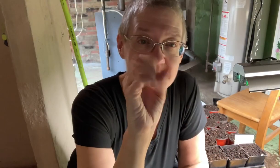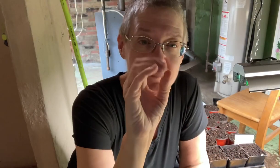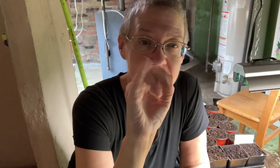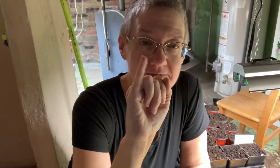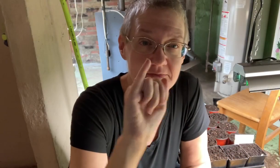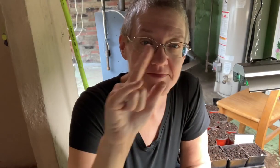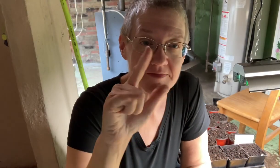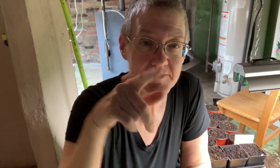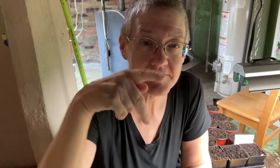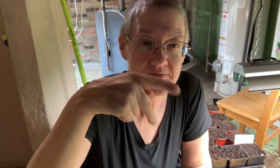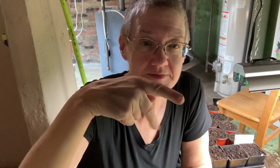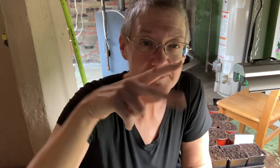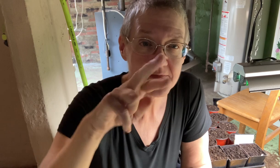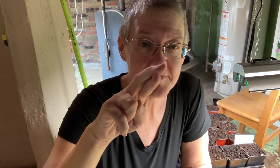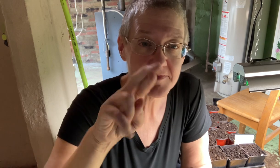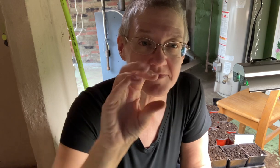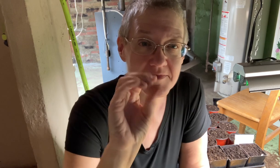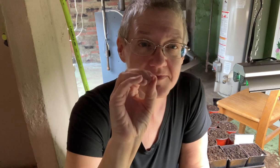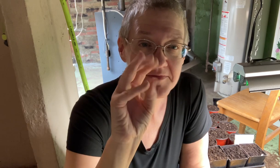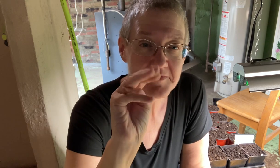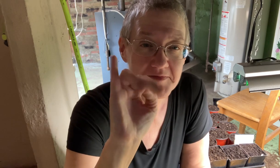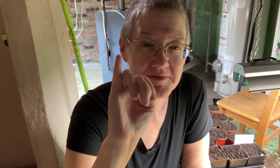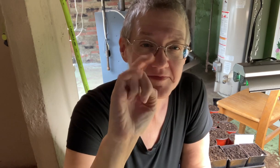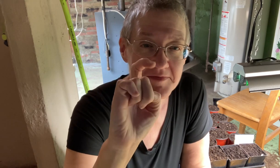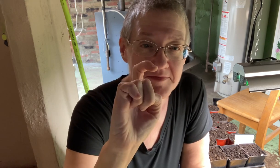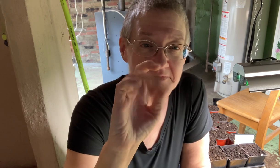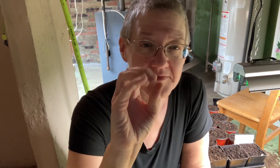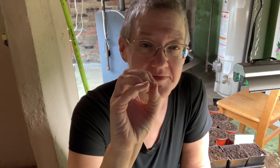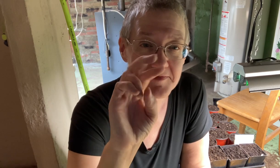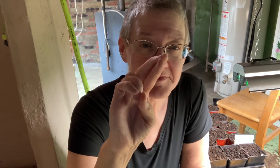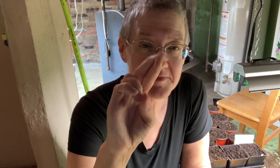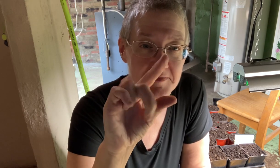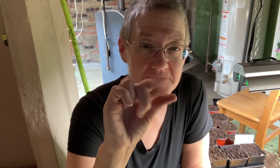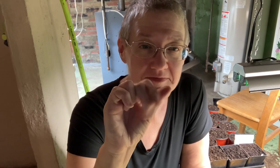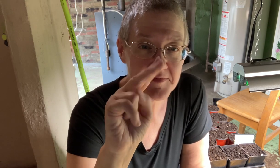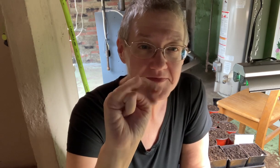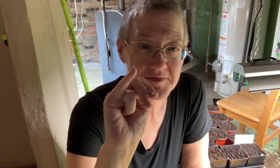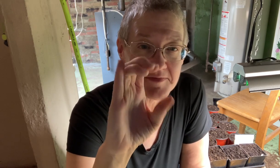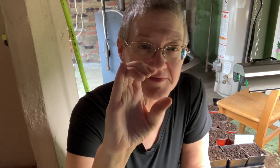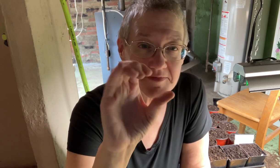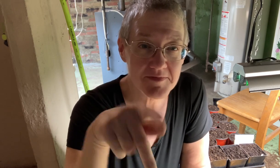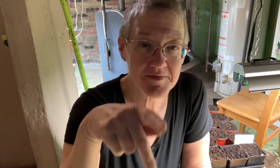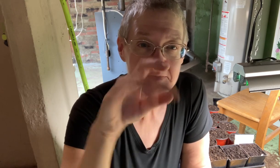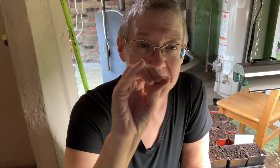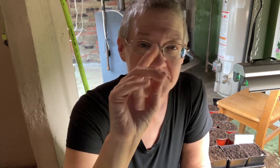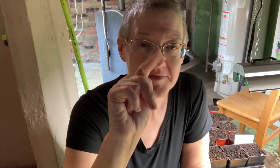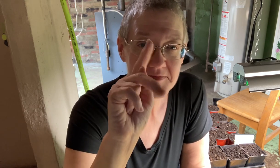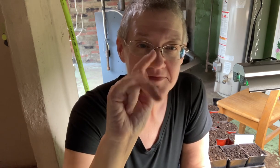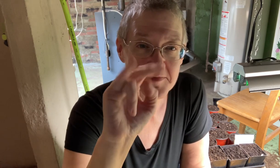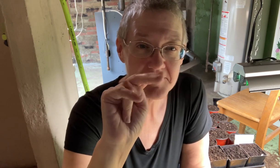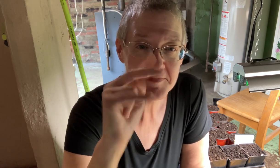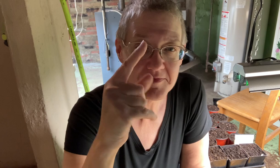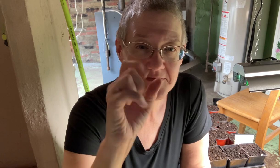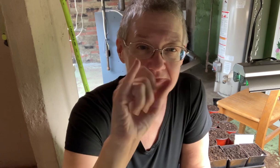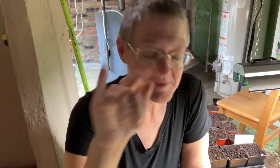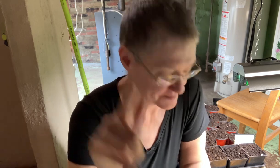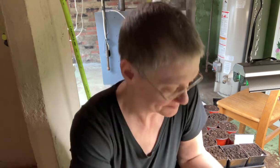now the soil we're going to use is pro mix it's their organic garden potting soil